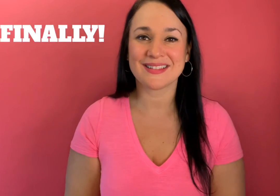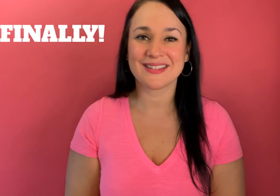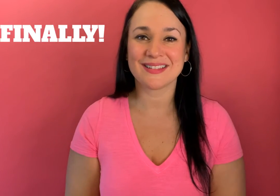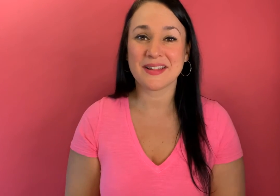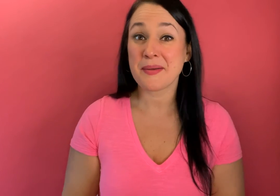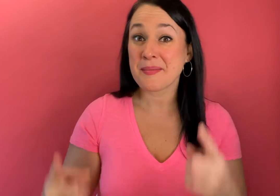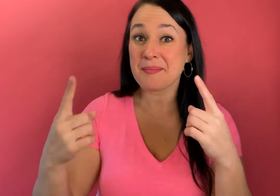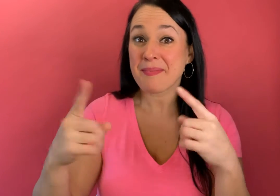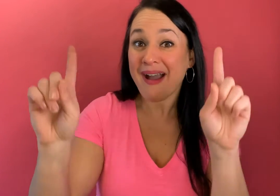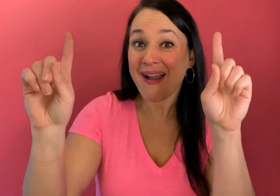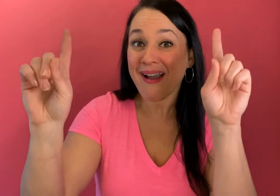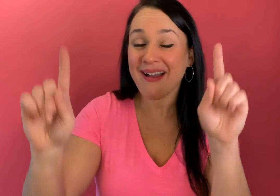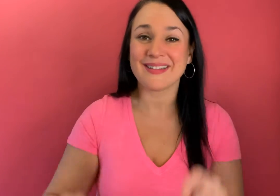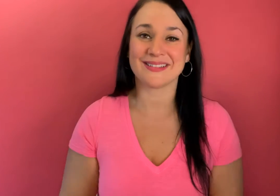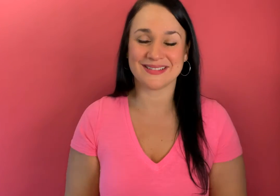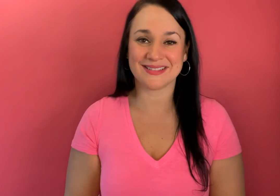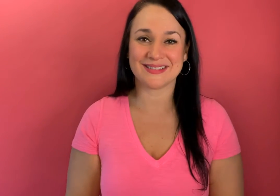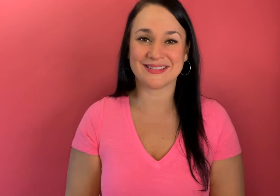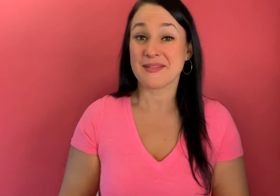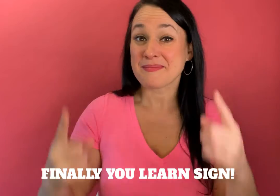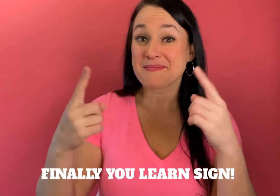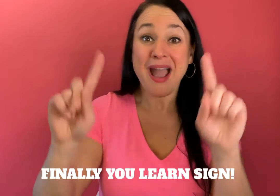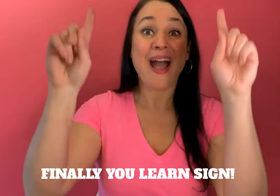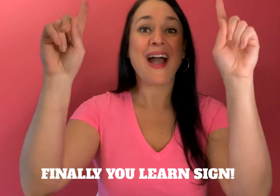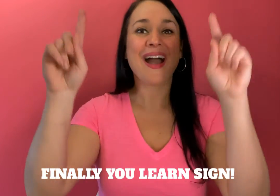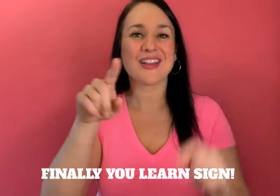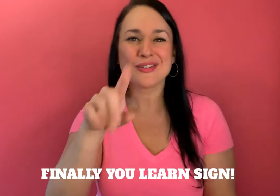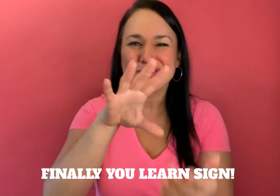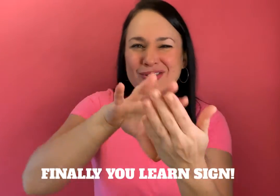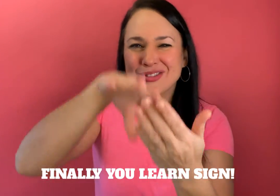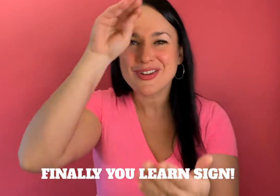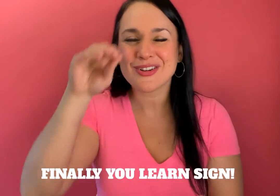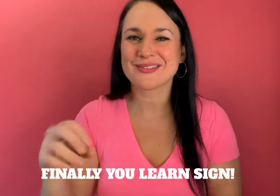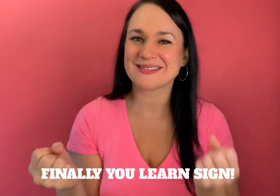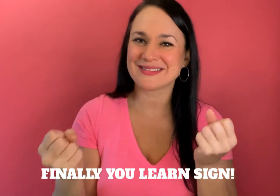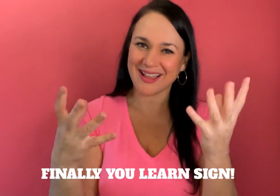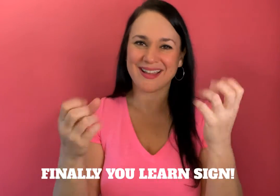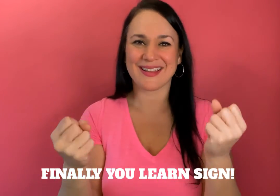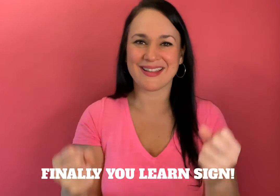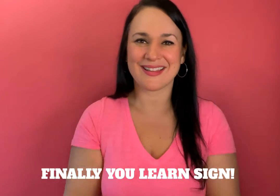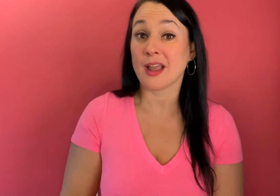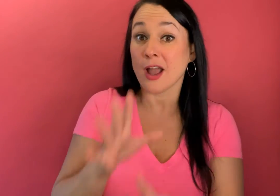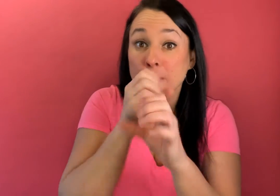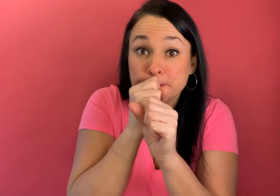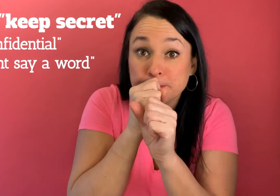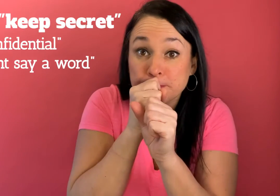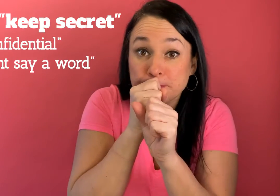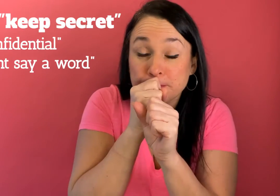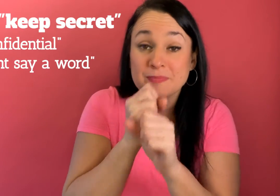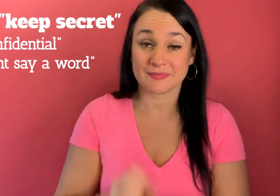finally so like finally you've learned to sign don't